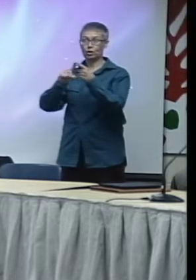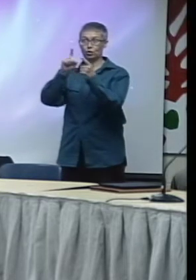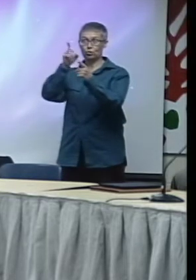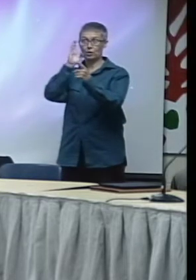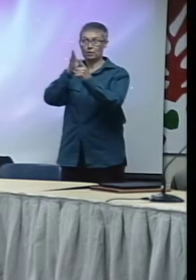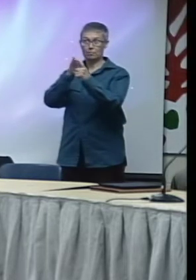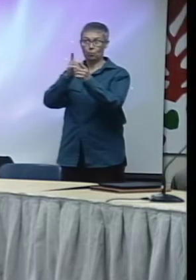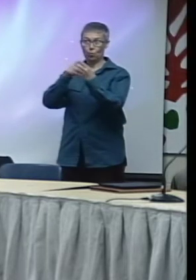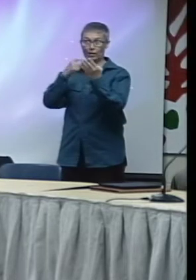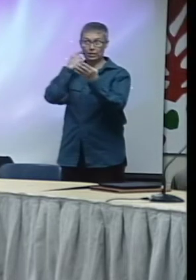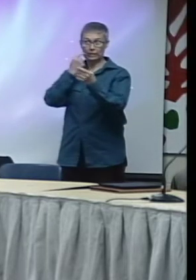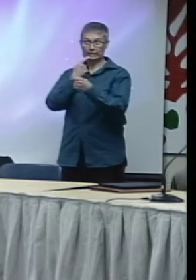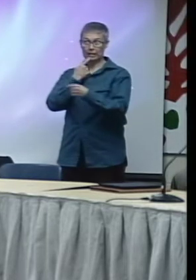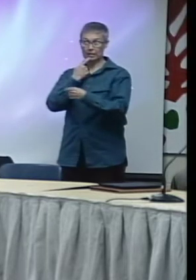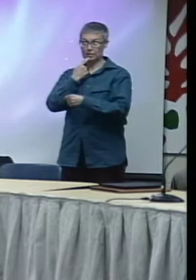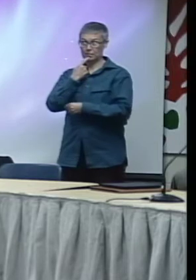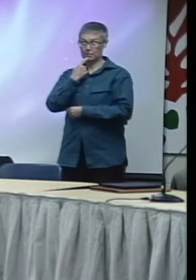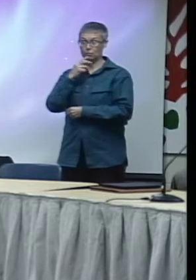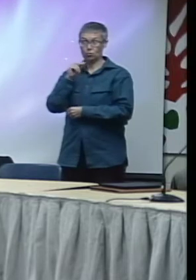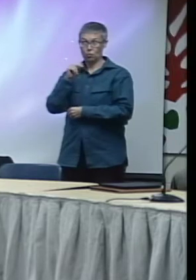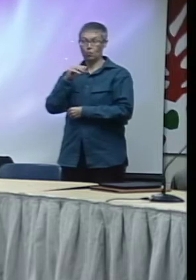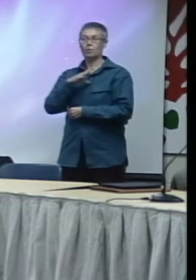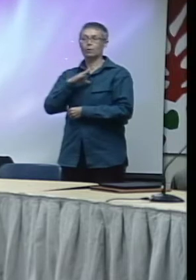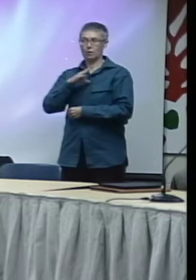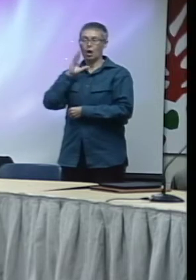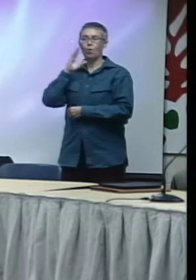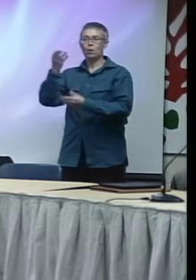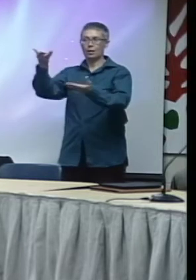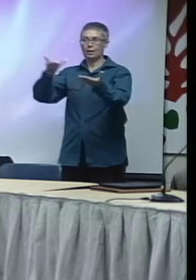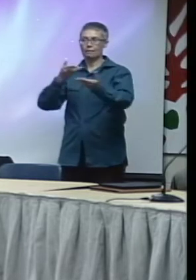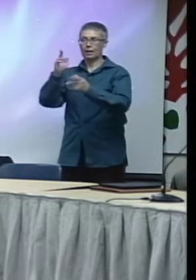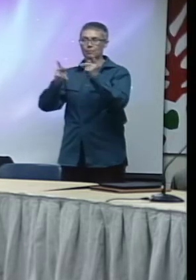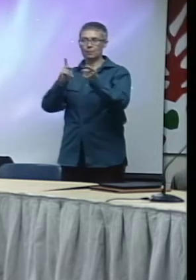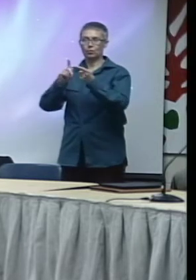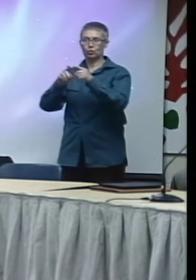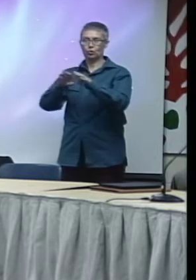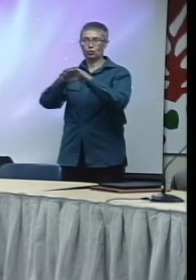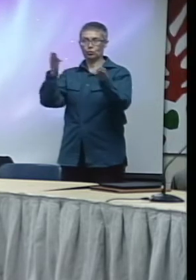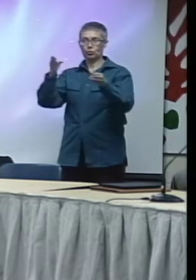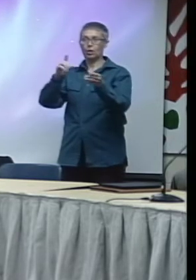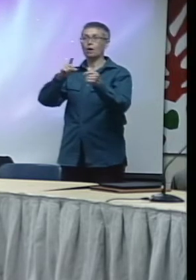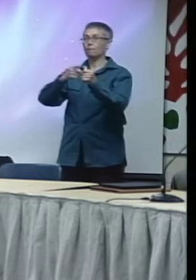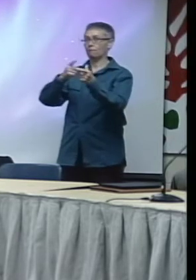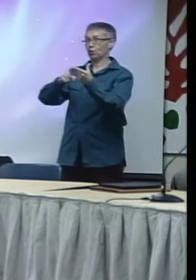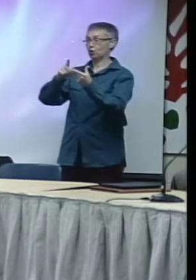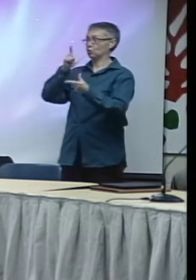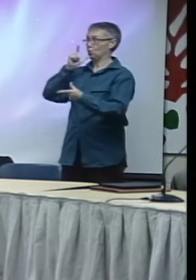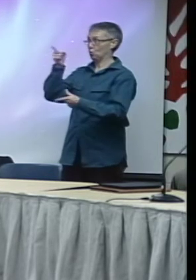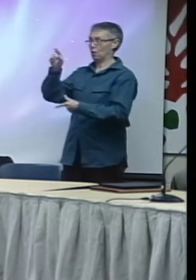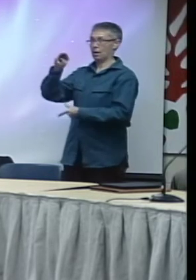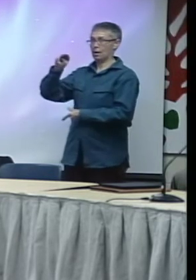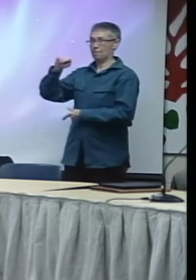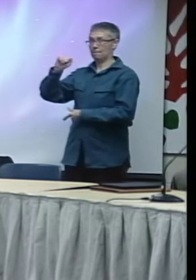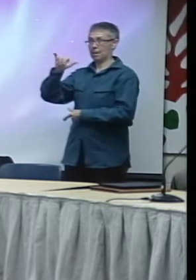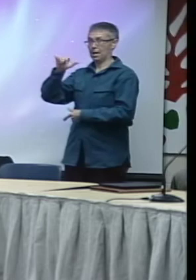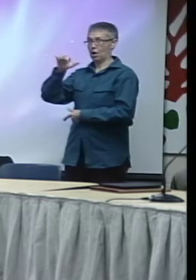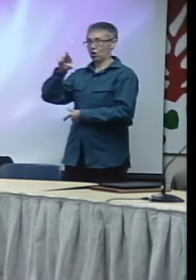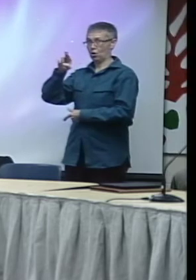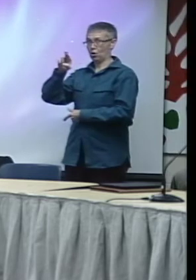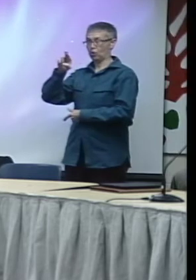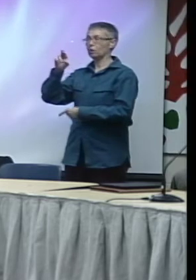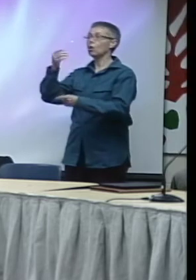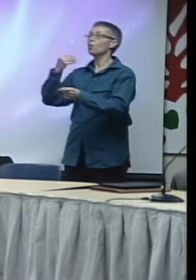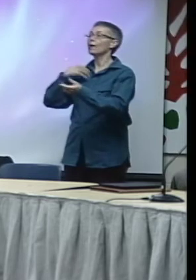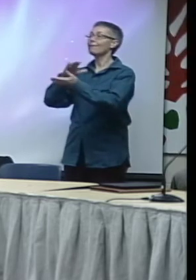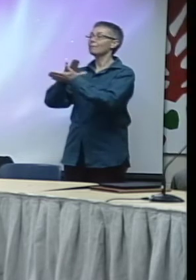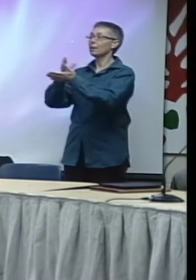floor to the hearing. And I'd like to invite Mayor Narkiewicz to open the comments. We had a sign-in sheet.